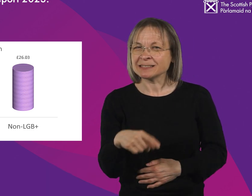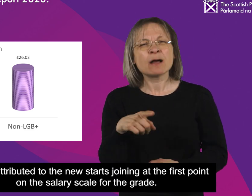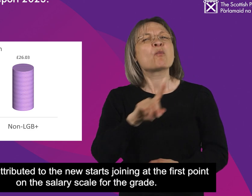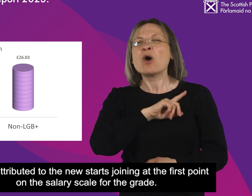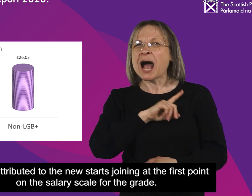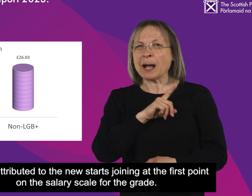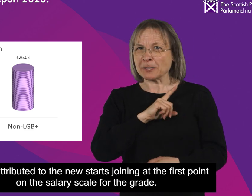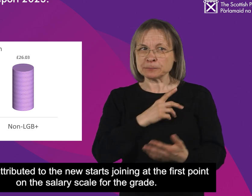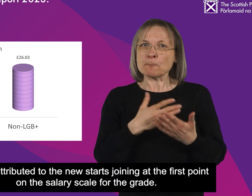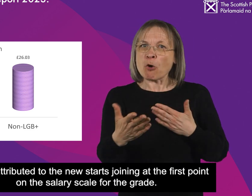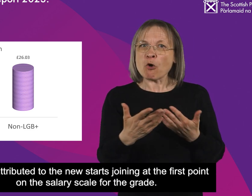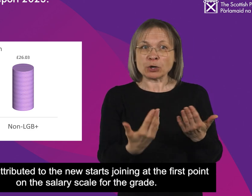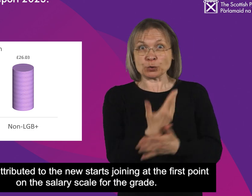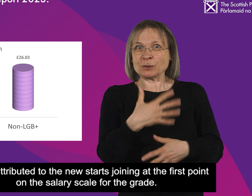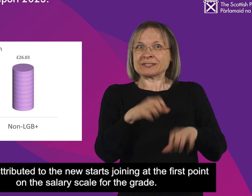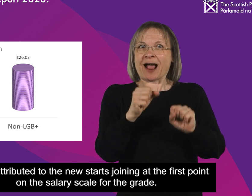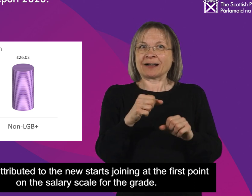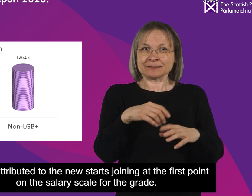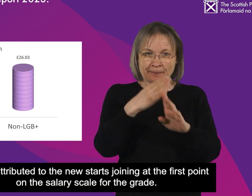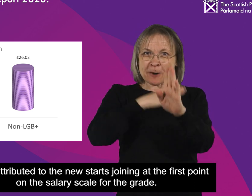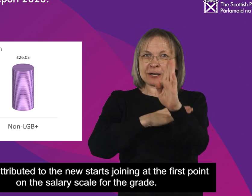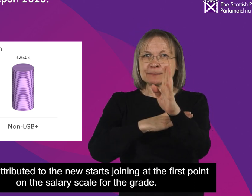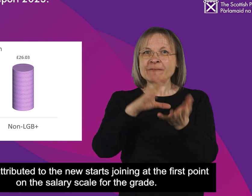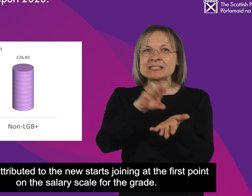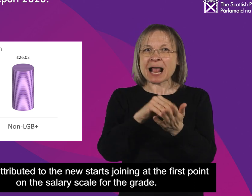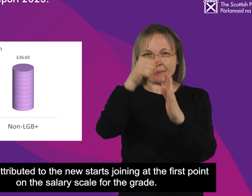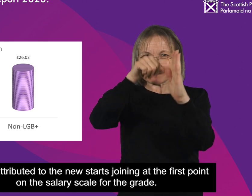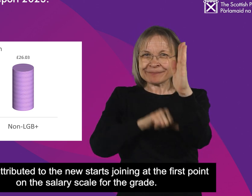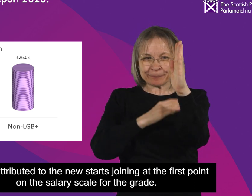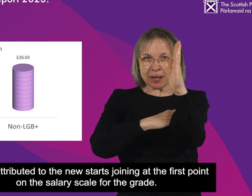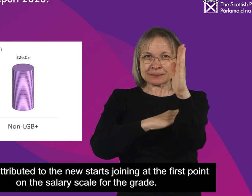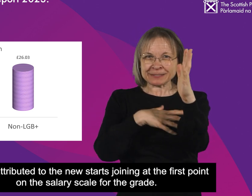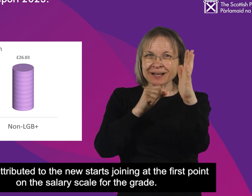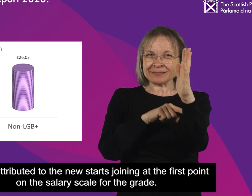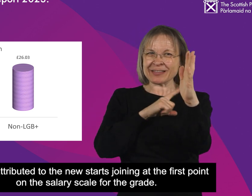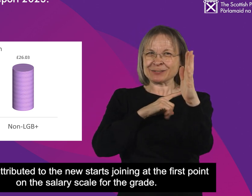This is attributed to the new starts joining at the first point on the salary scale for the grade.